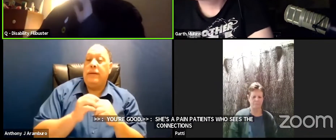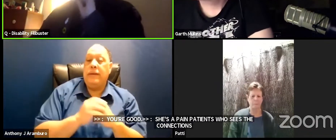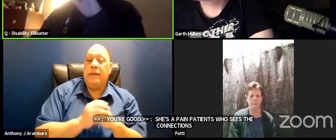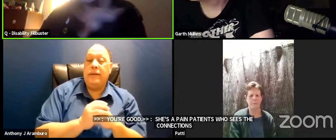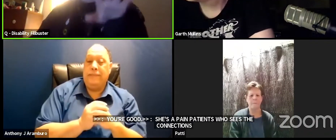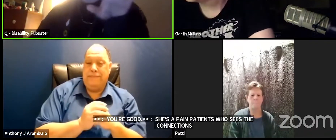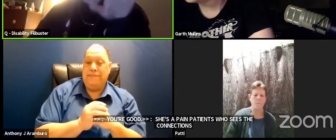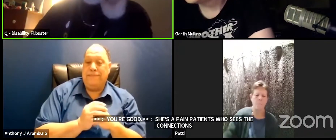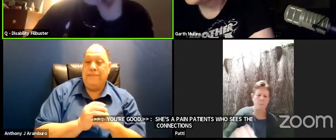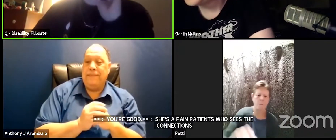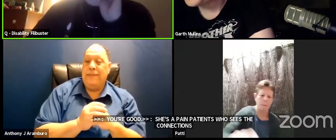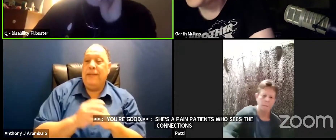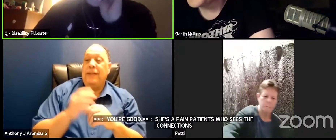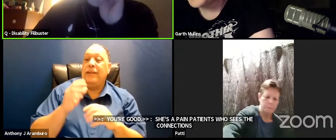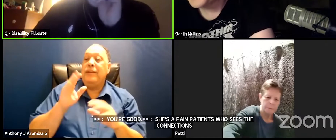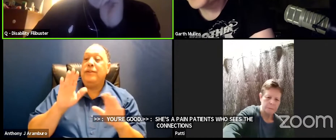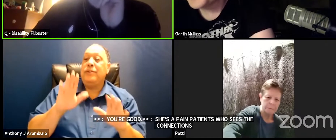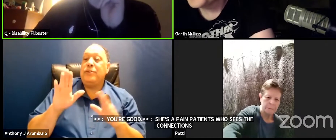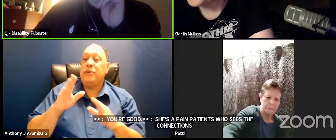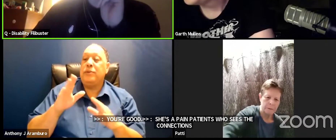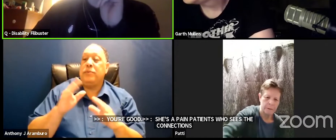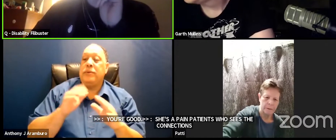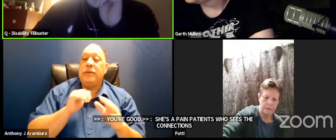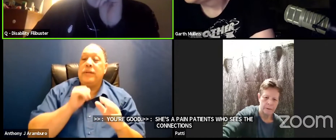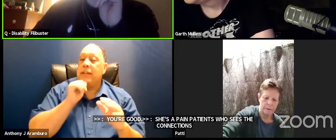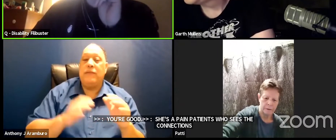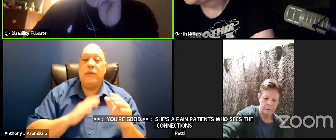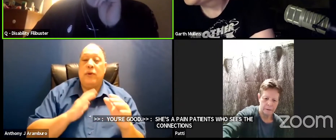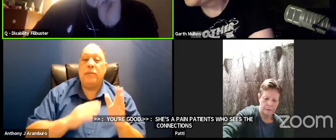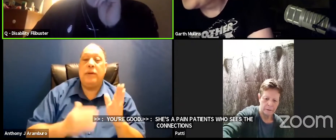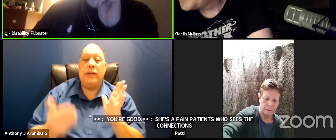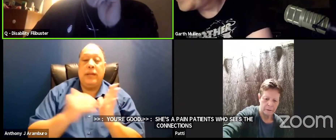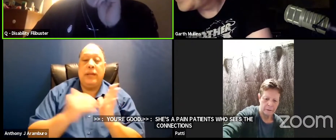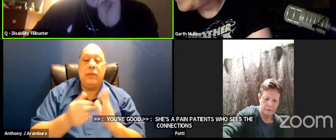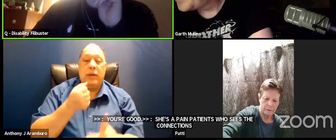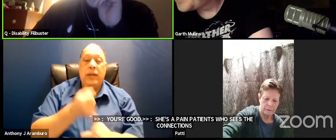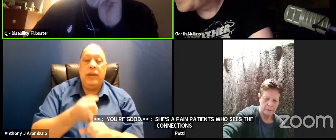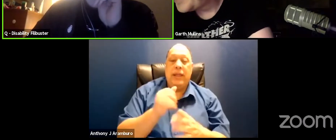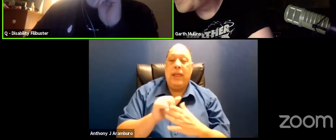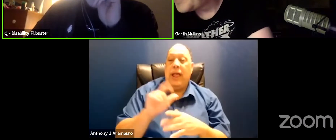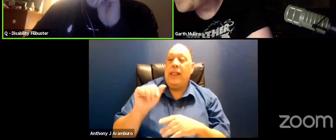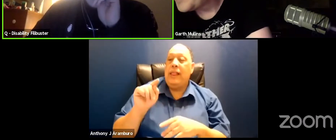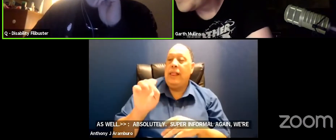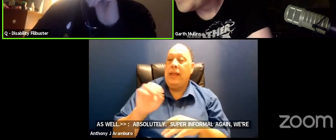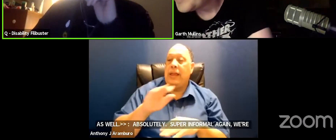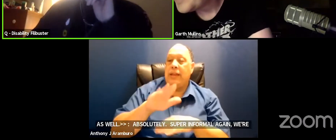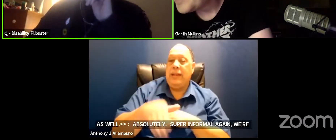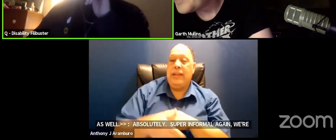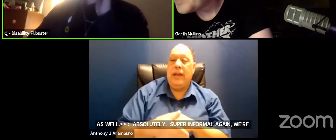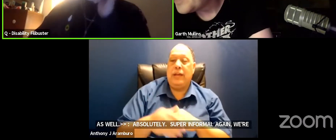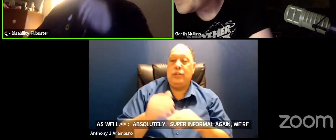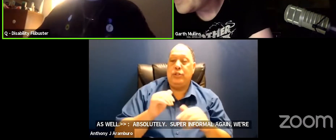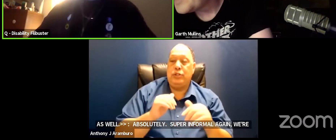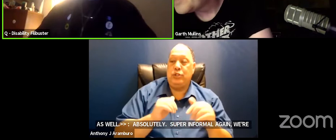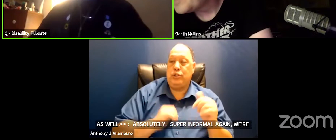uh super informal again we're we're hitting that late night show kind of vibe so you're good but yeah yeah those connections are